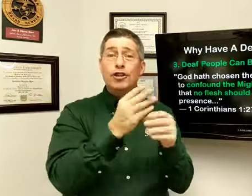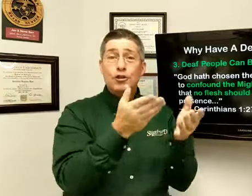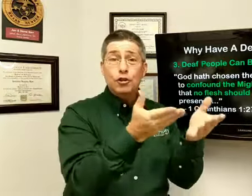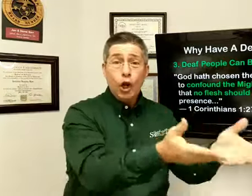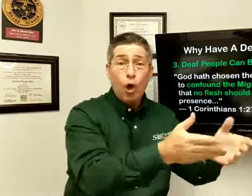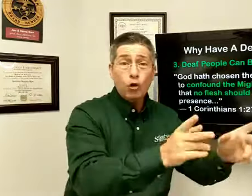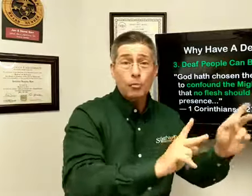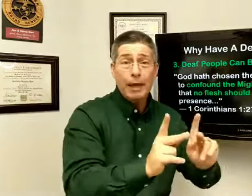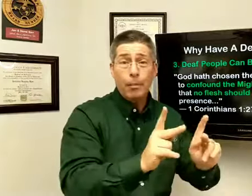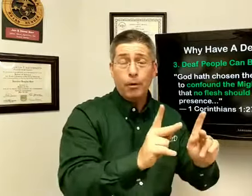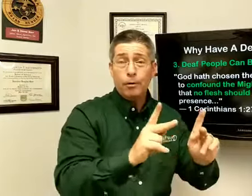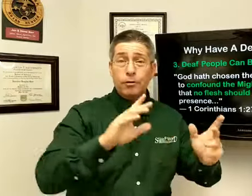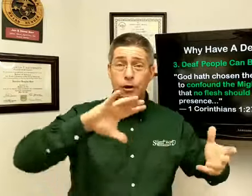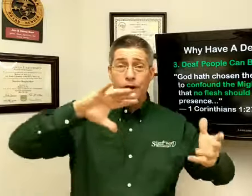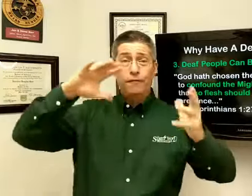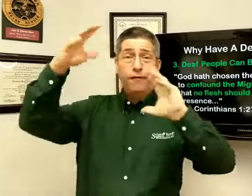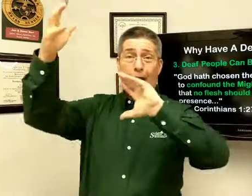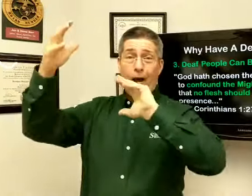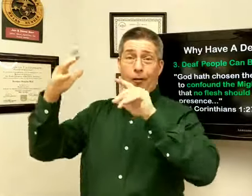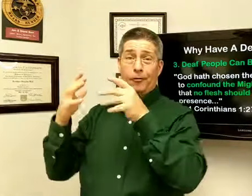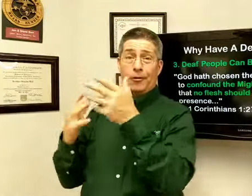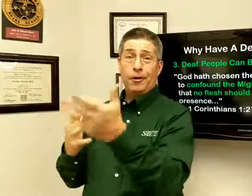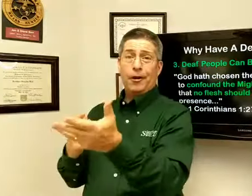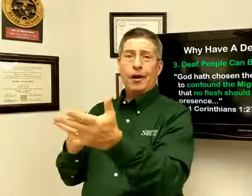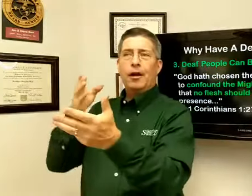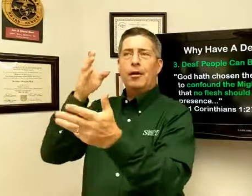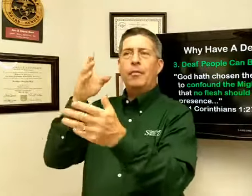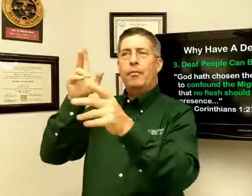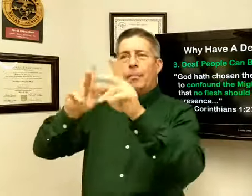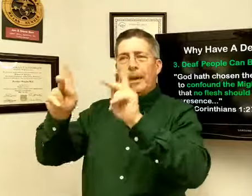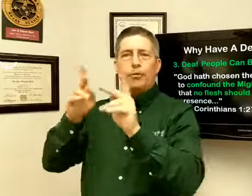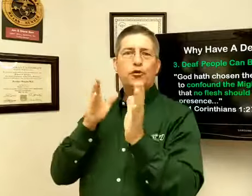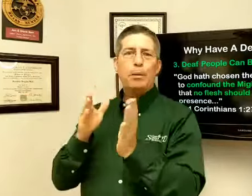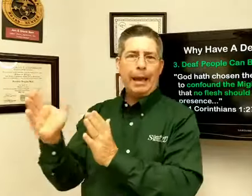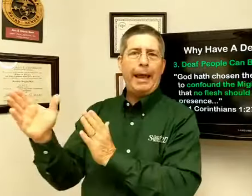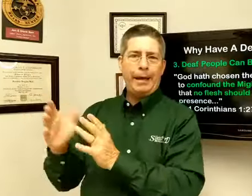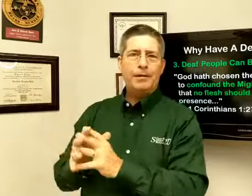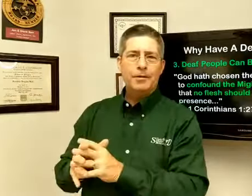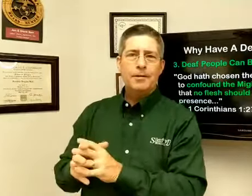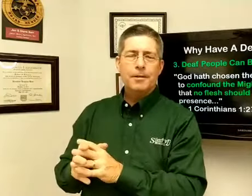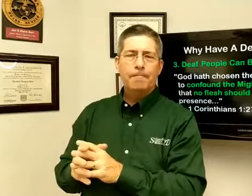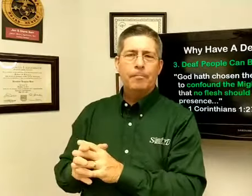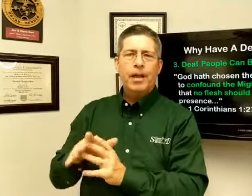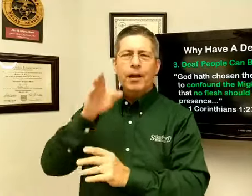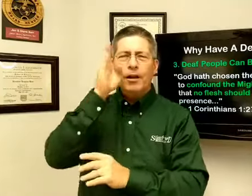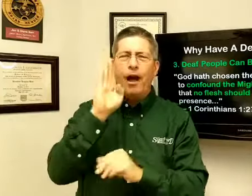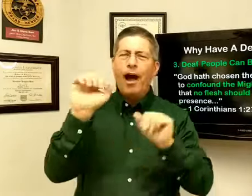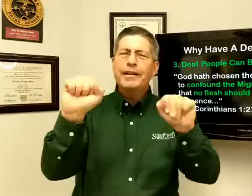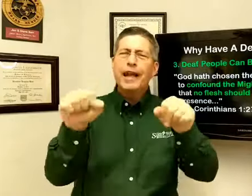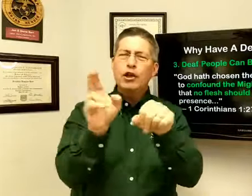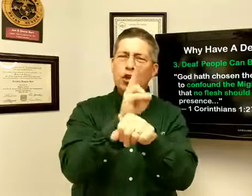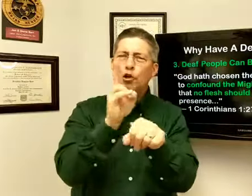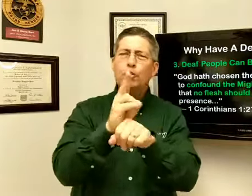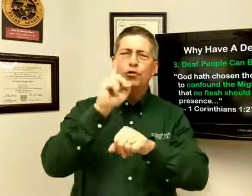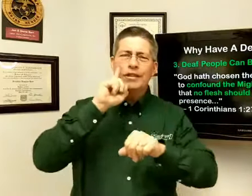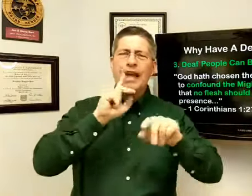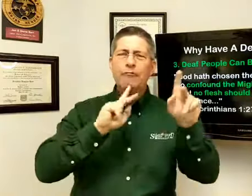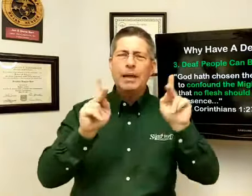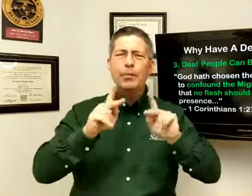those people to confound people's plans. God can use deaf people.